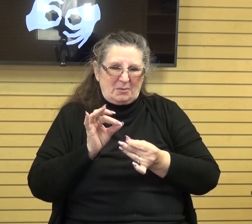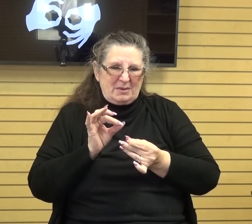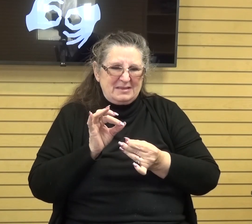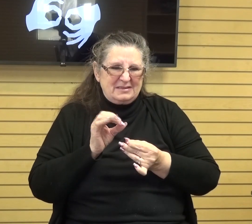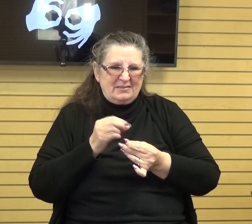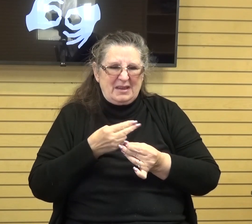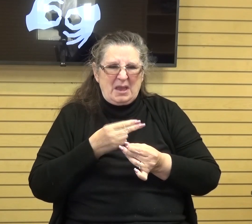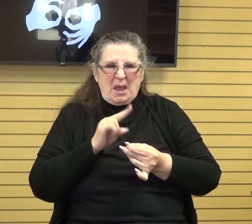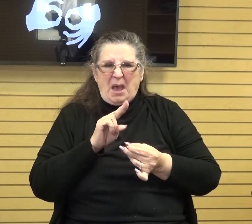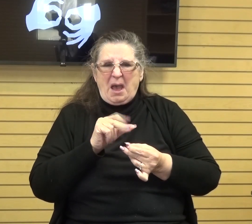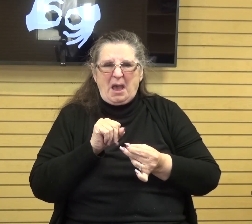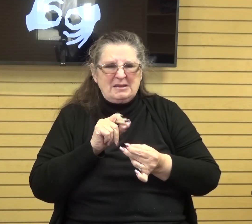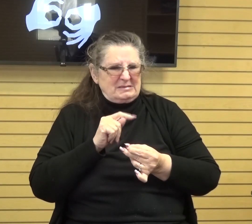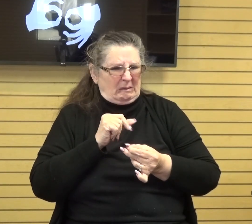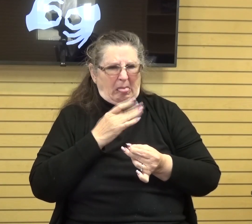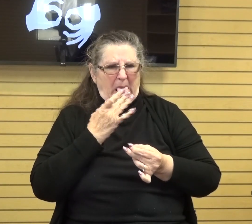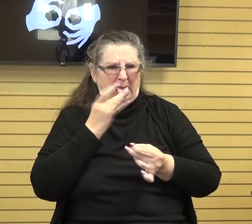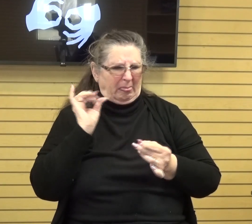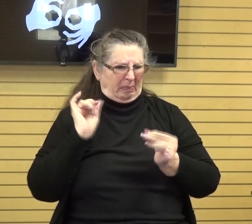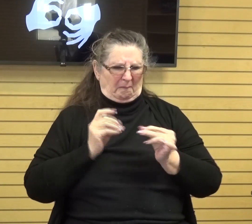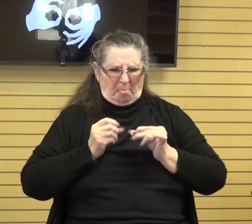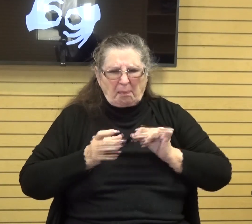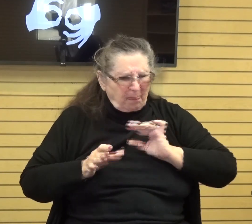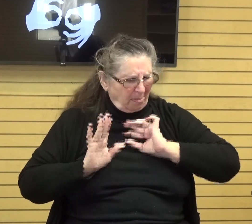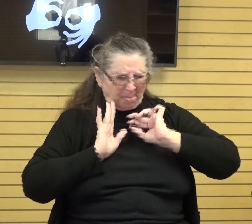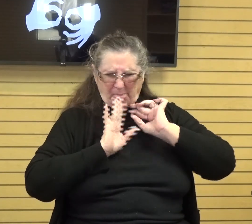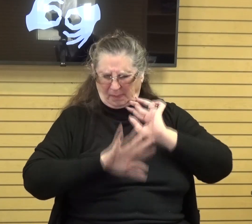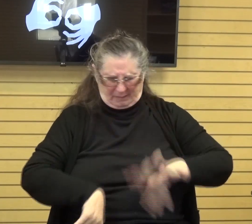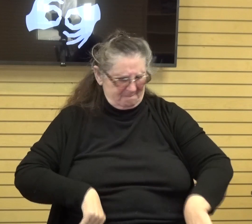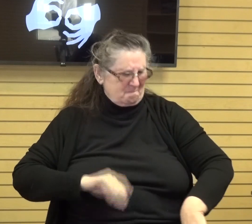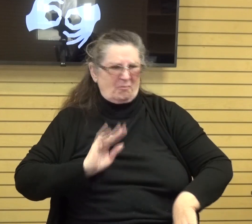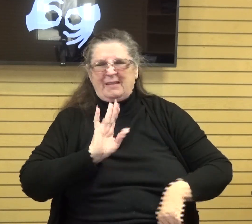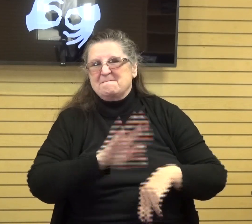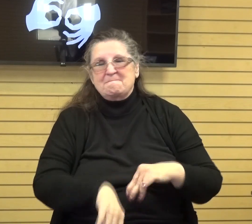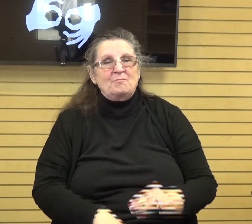and it's not very flavorful you spit it out on the ground if you are in a trash